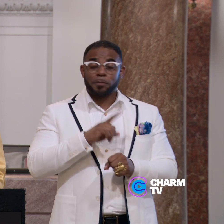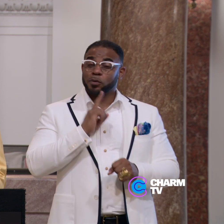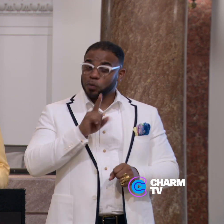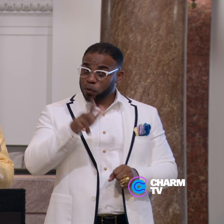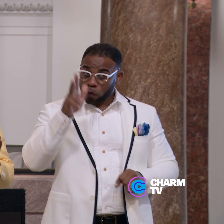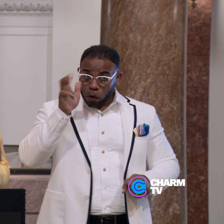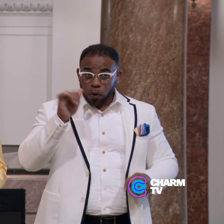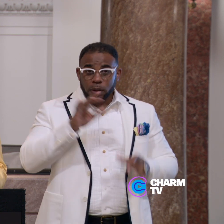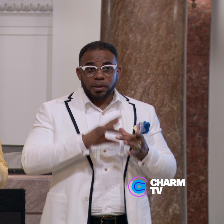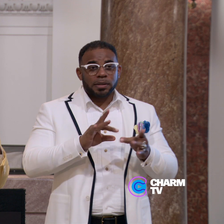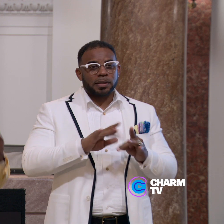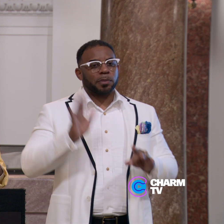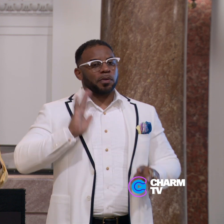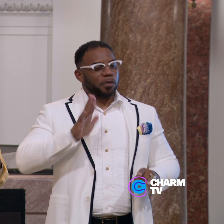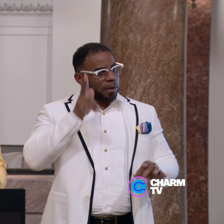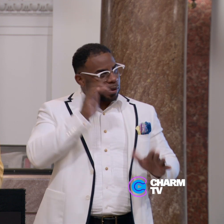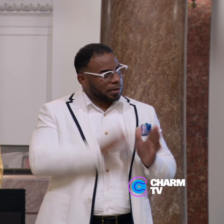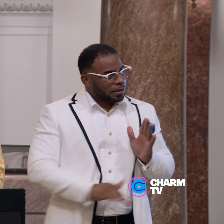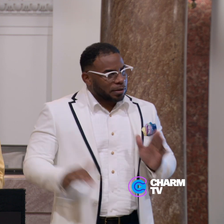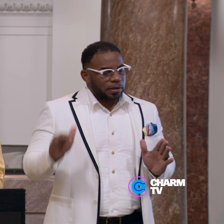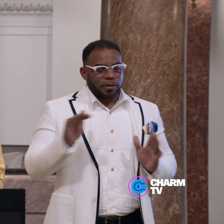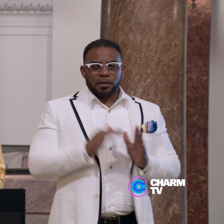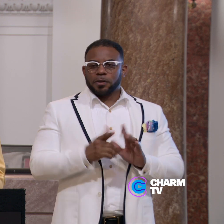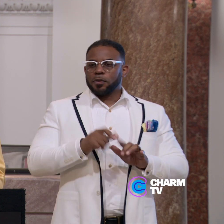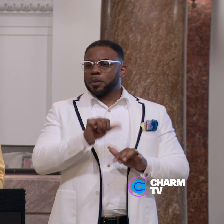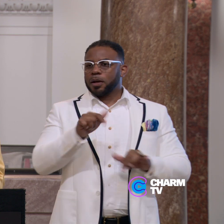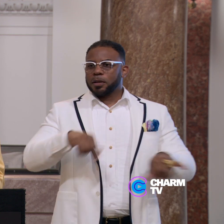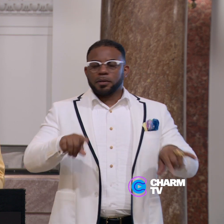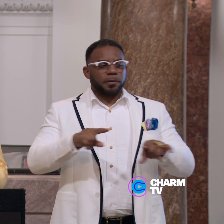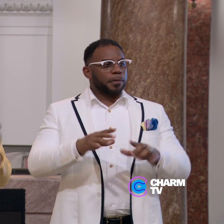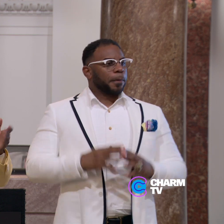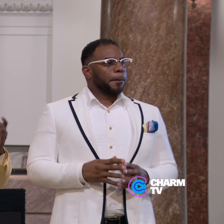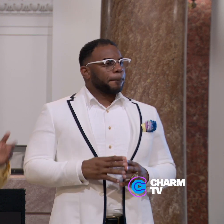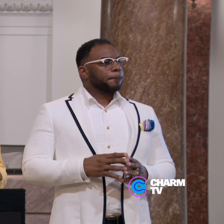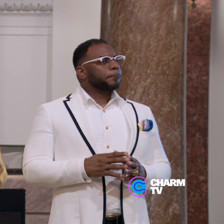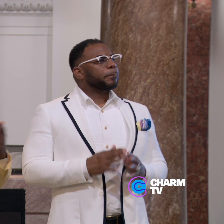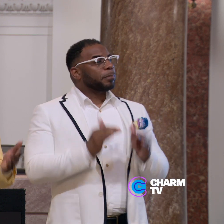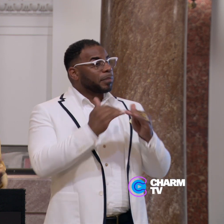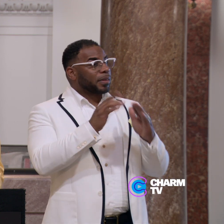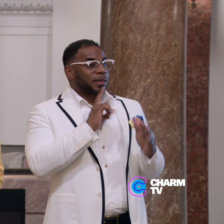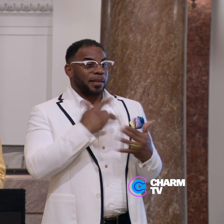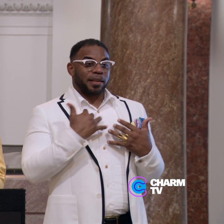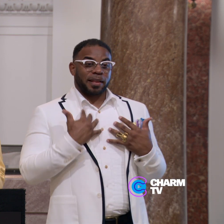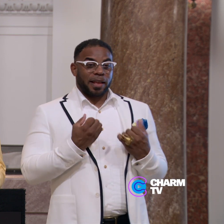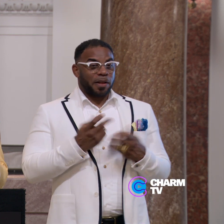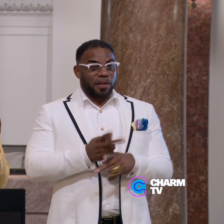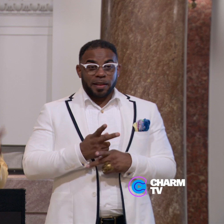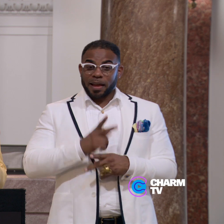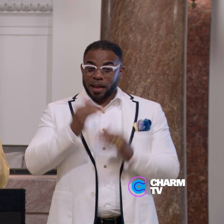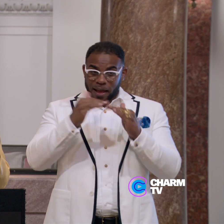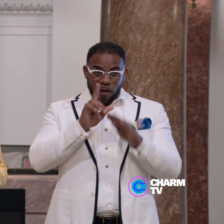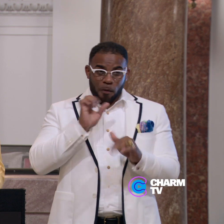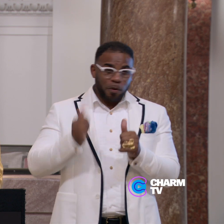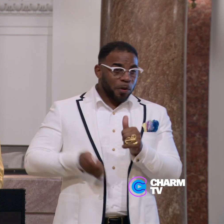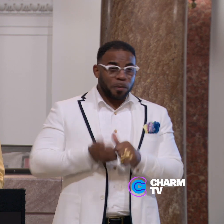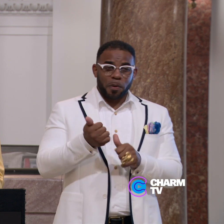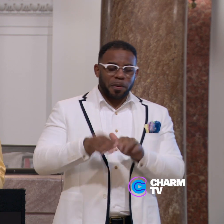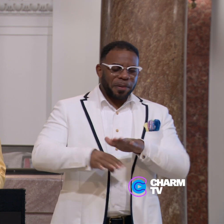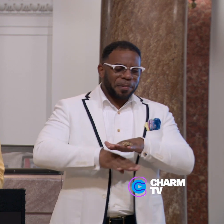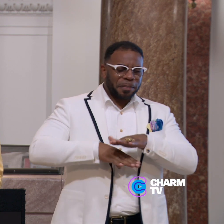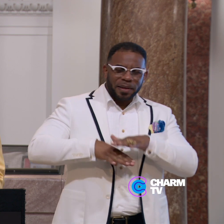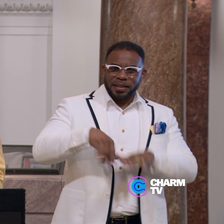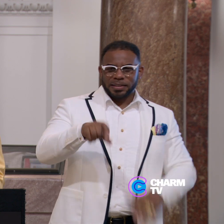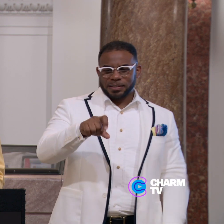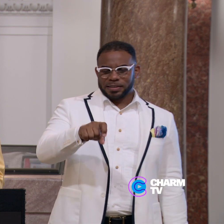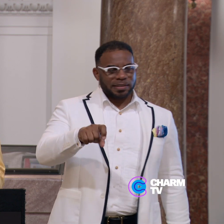sure you've heard this saying before and you'll hear it from other speakers today, but housing is health care. Housing is one of the most basic